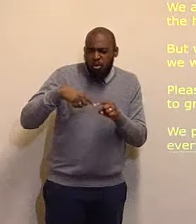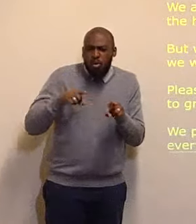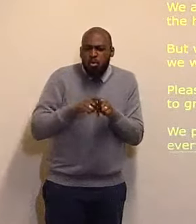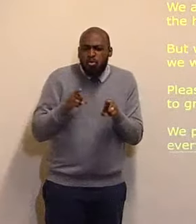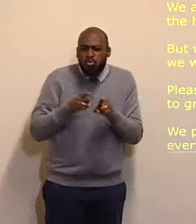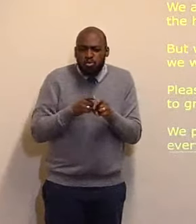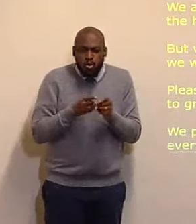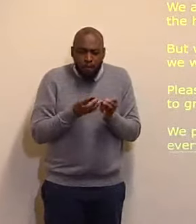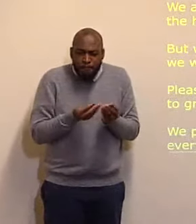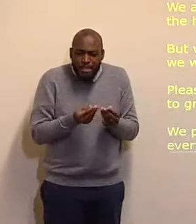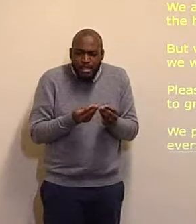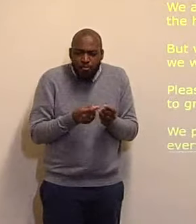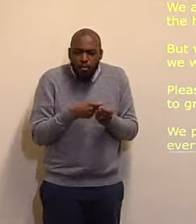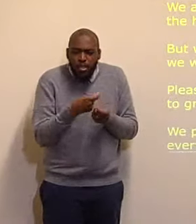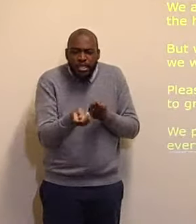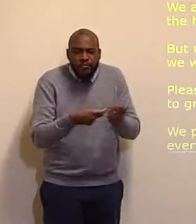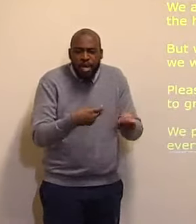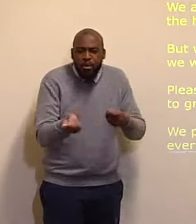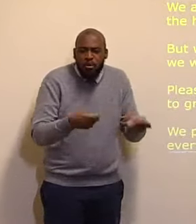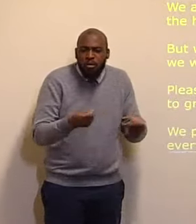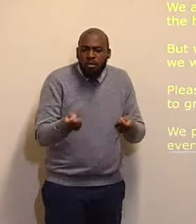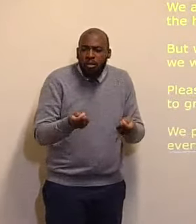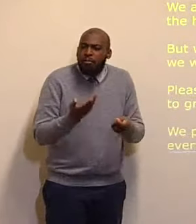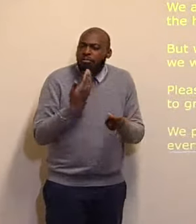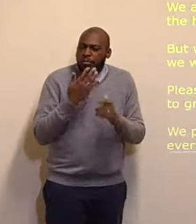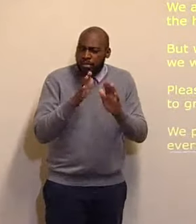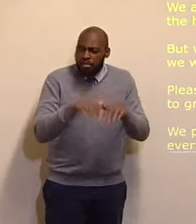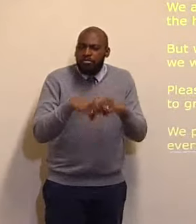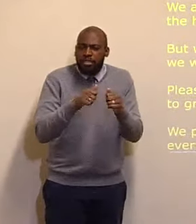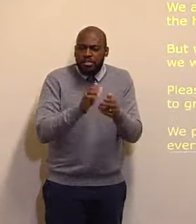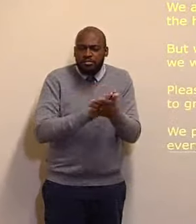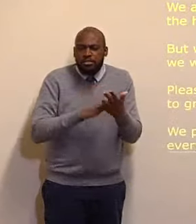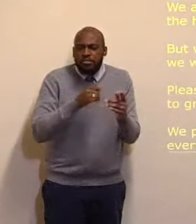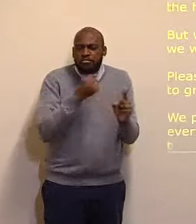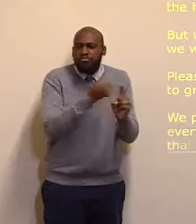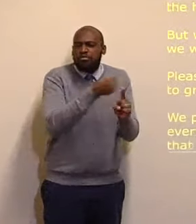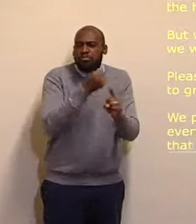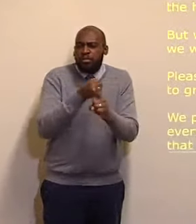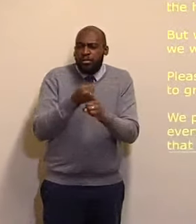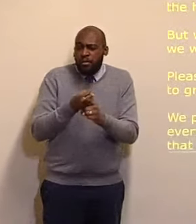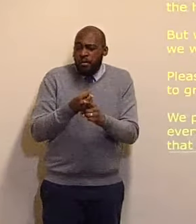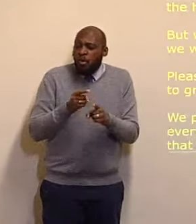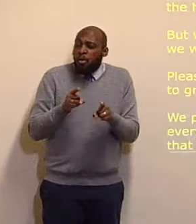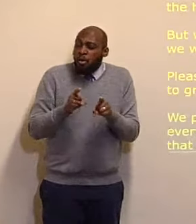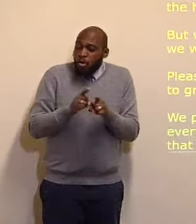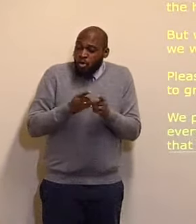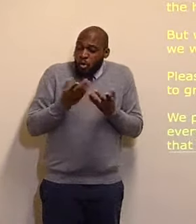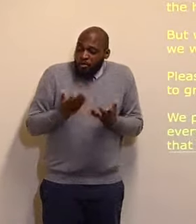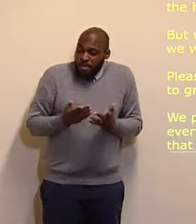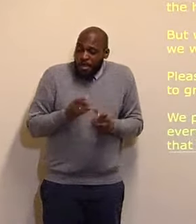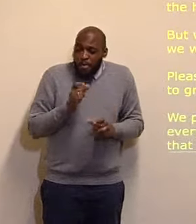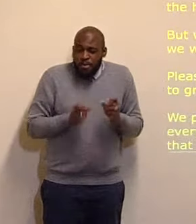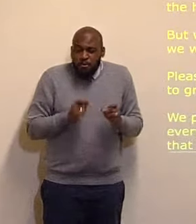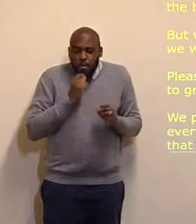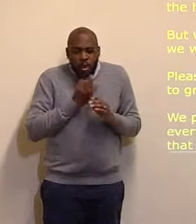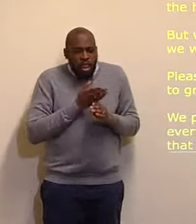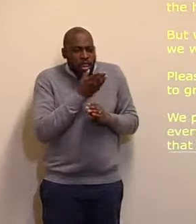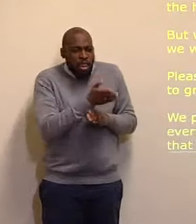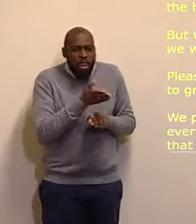today Lord, as thy people, go out, to invite, men and women, to hear, the gospel, O Lord, we pray, that thou